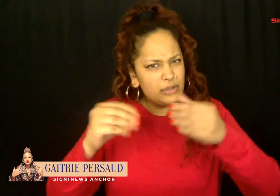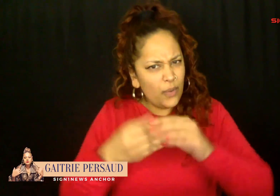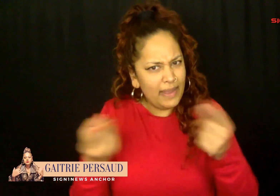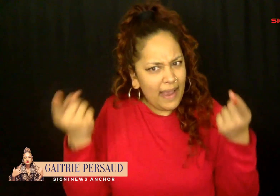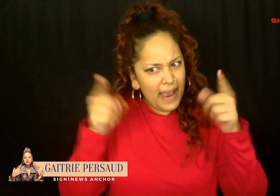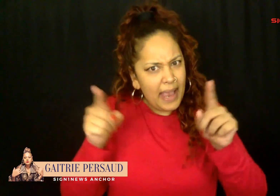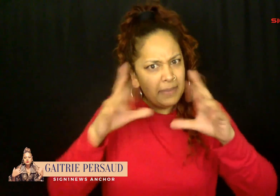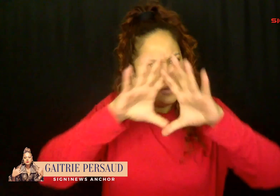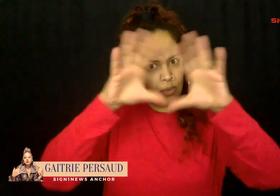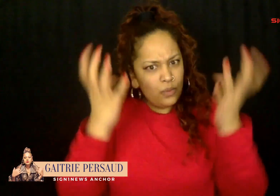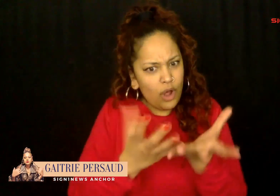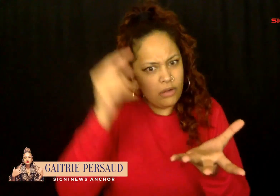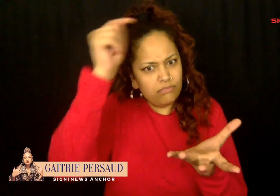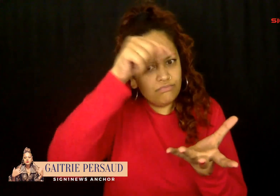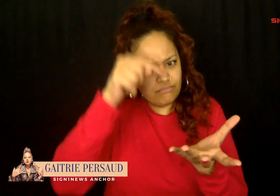stories making headlines today.